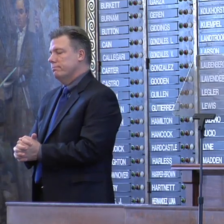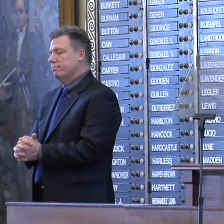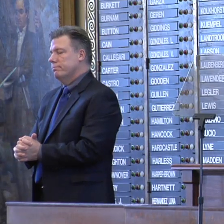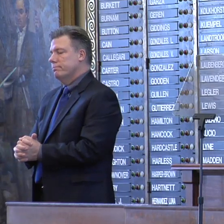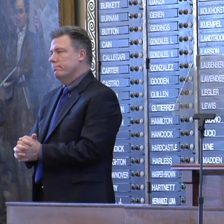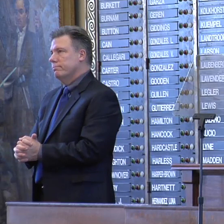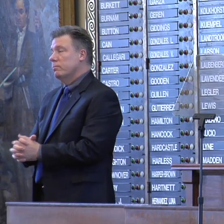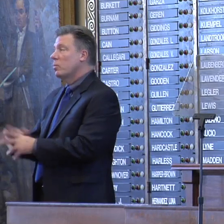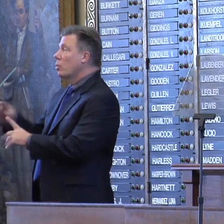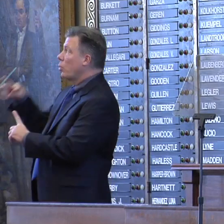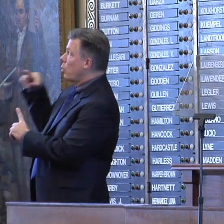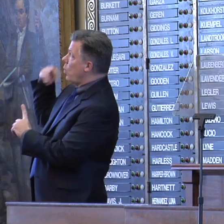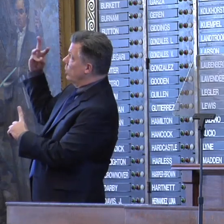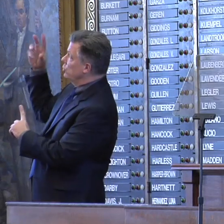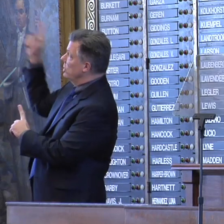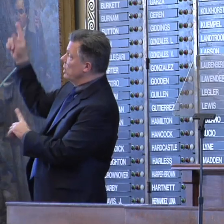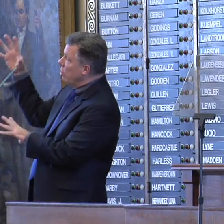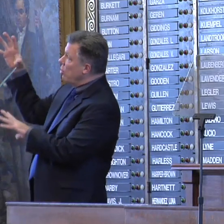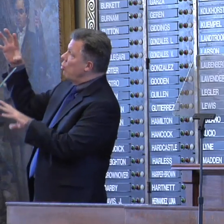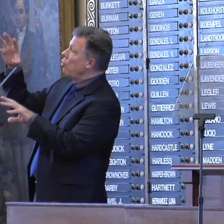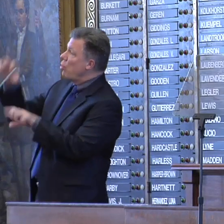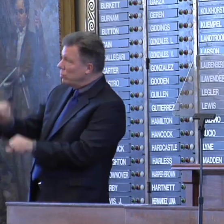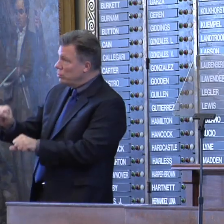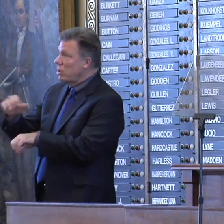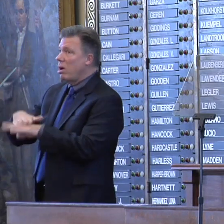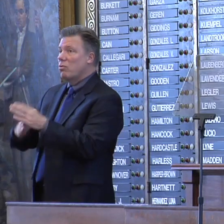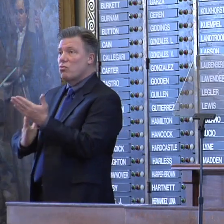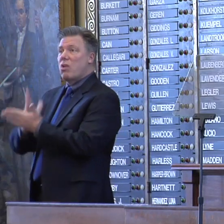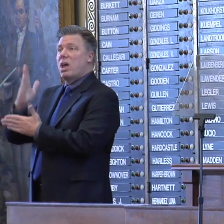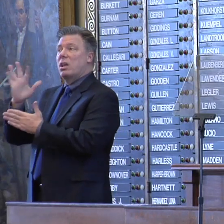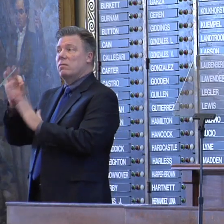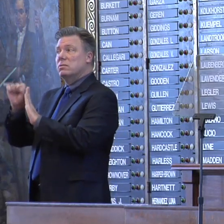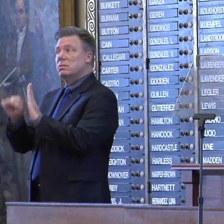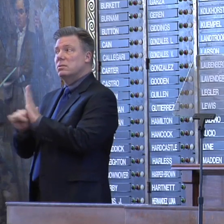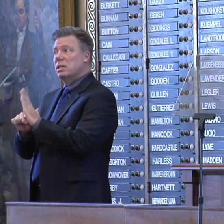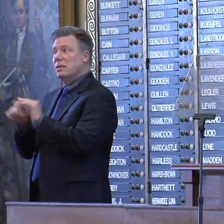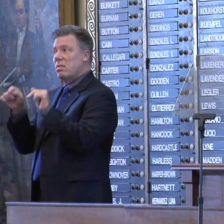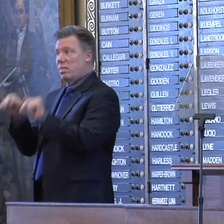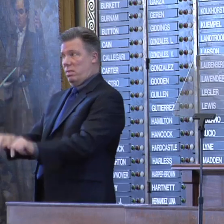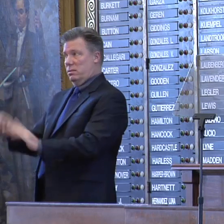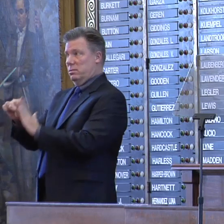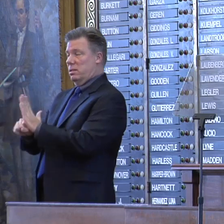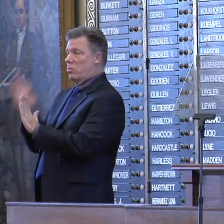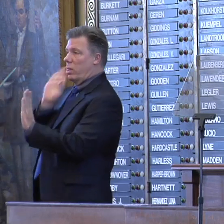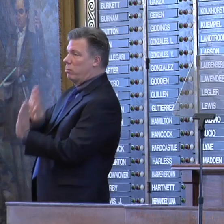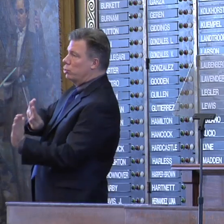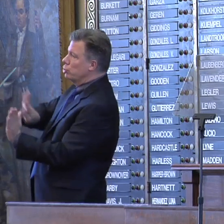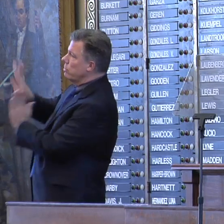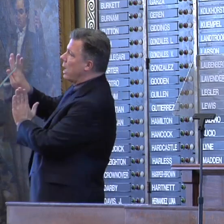Where Washington encroaches upon the rights of states, this state will push back